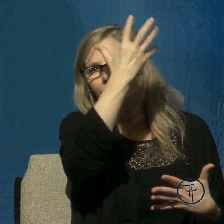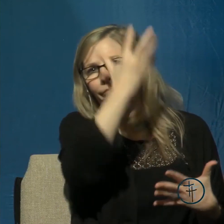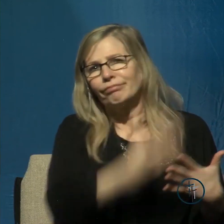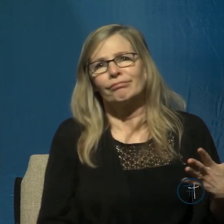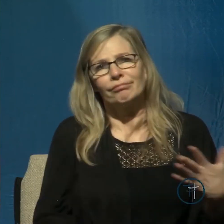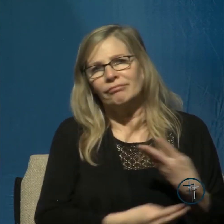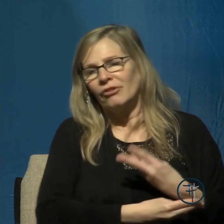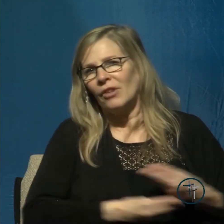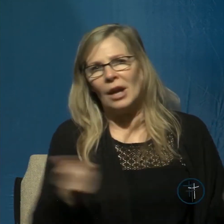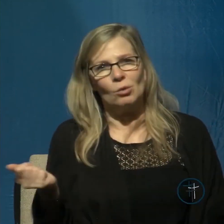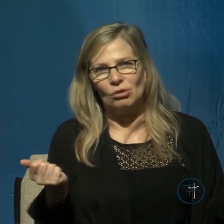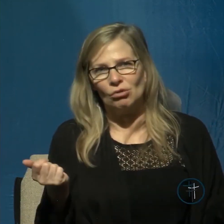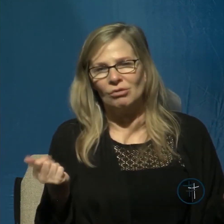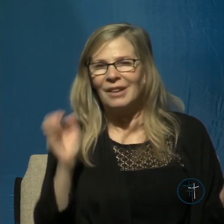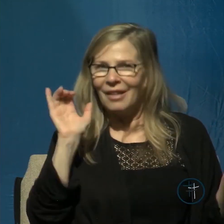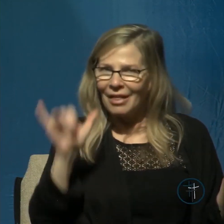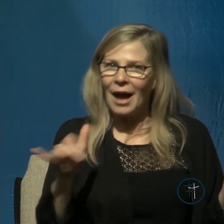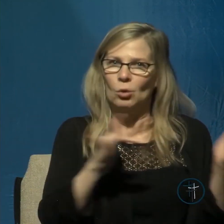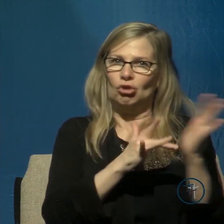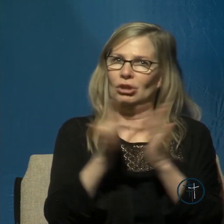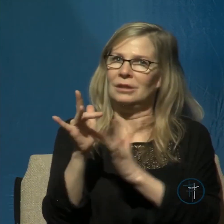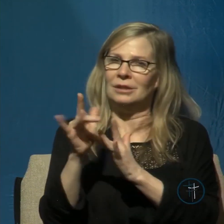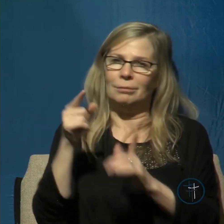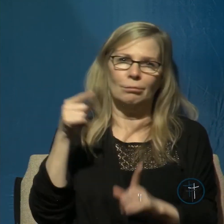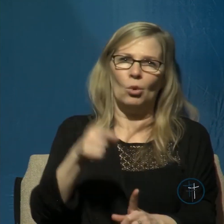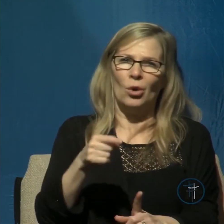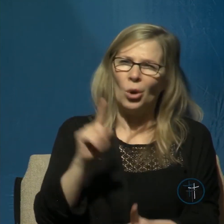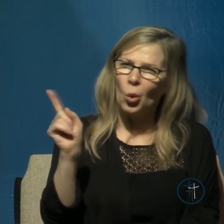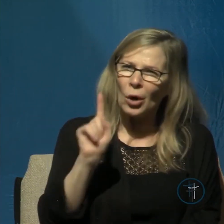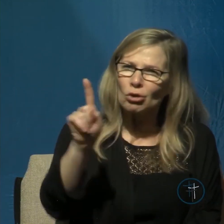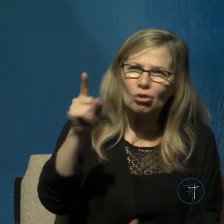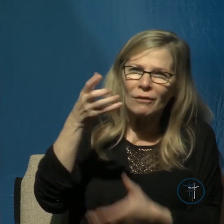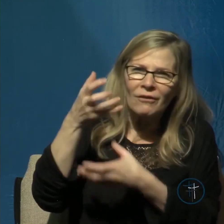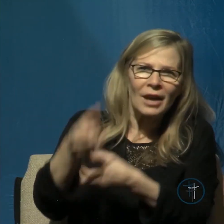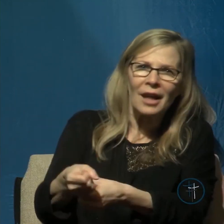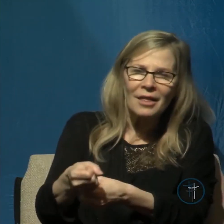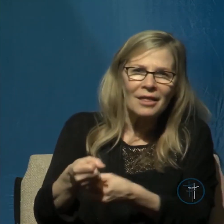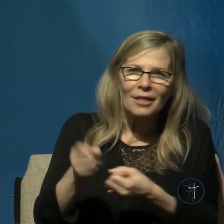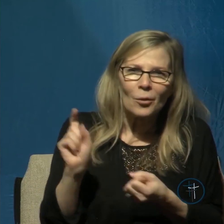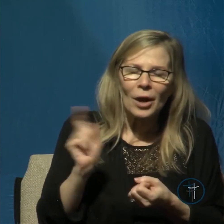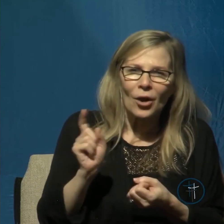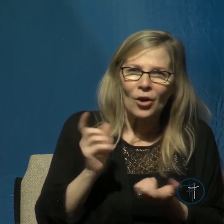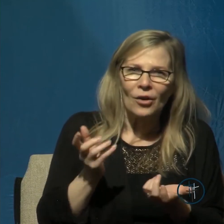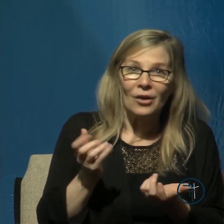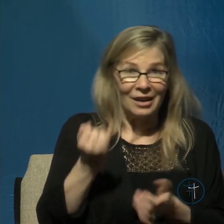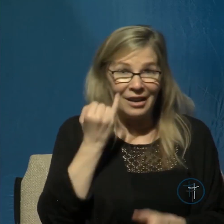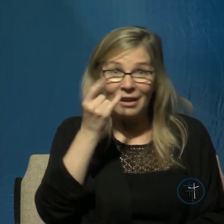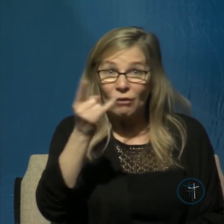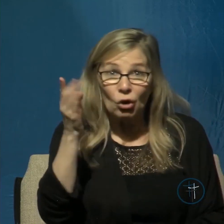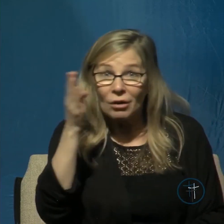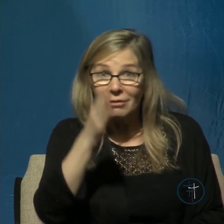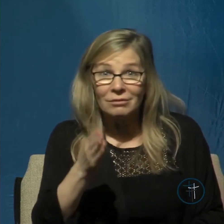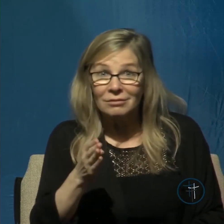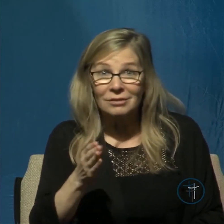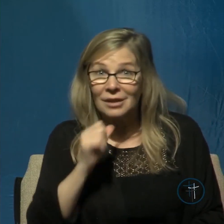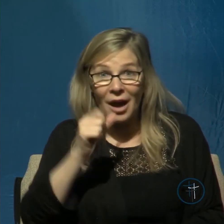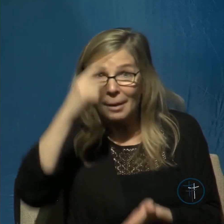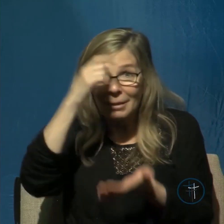point that Jesus was saying to the apostle where is your faith now if you're not a believer in Jesus Christ if you have never repented which